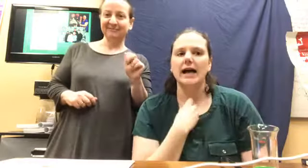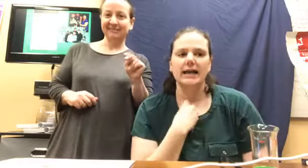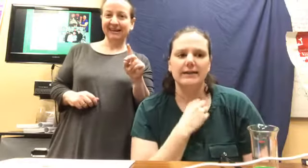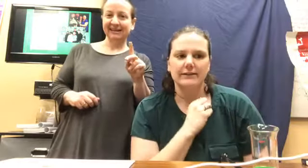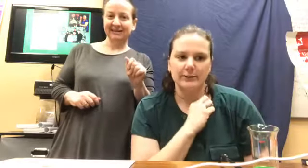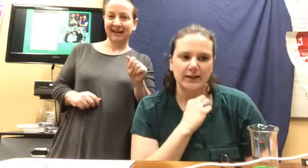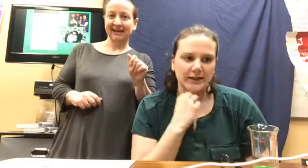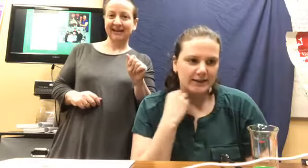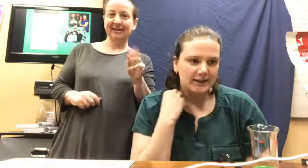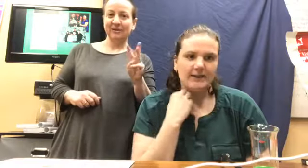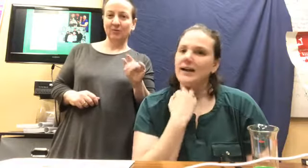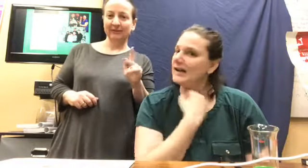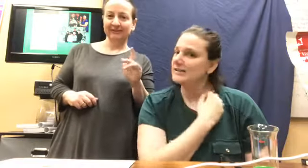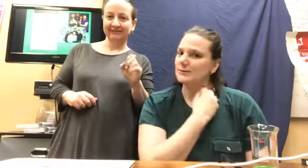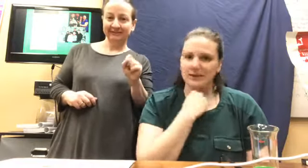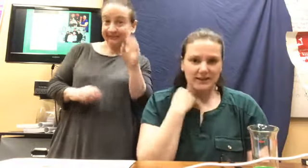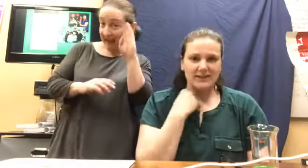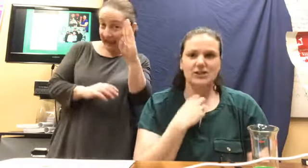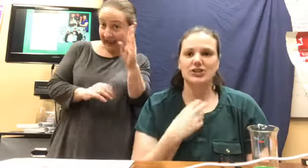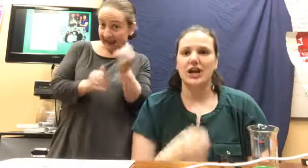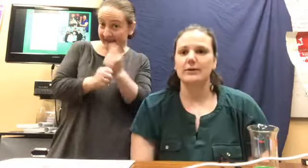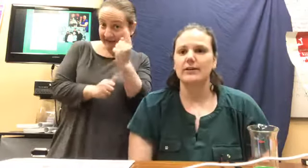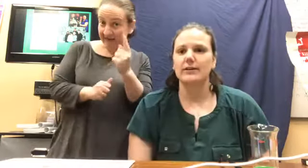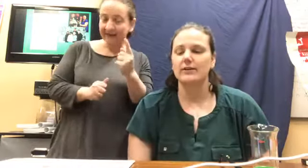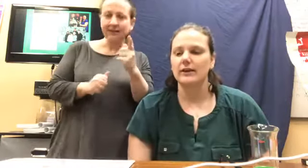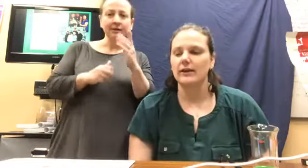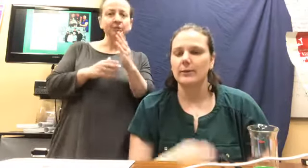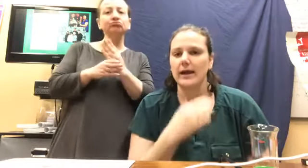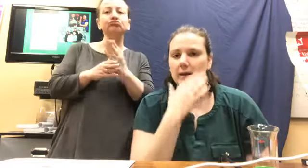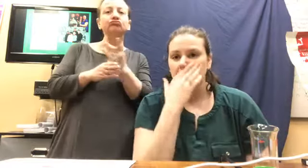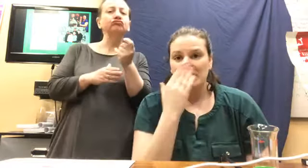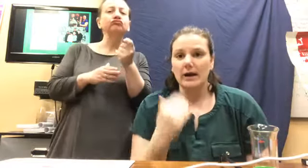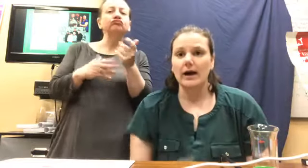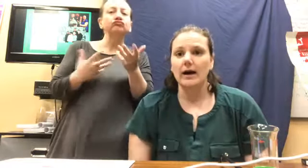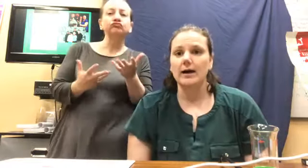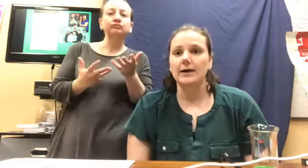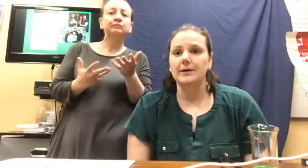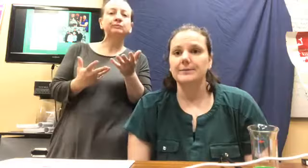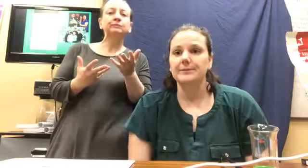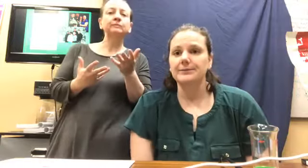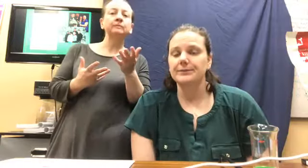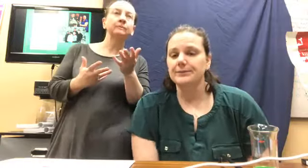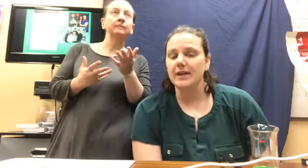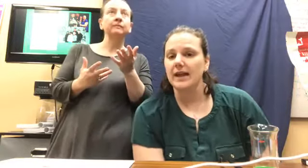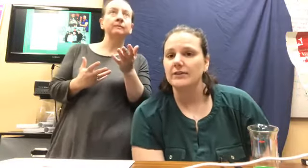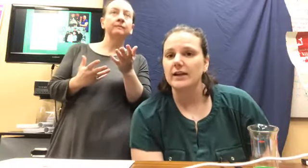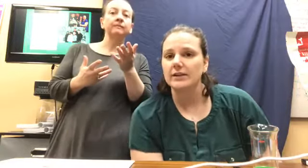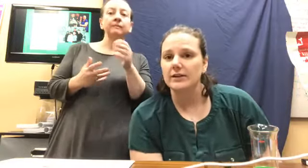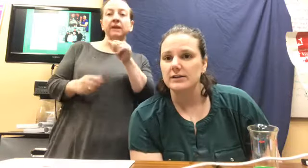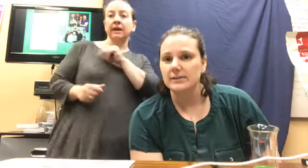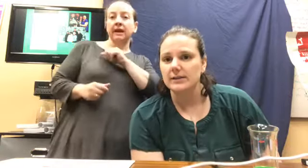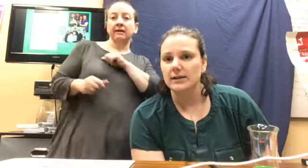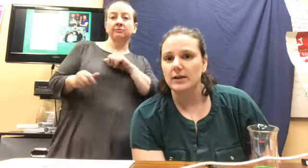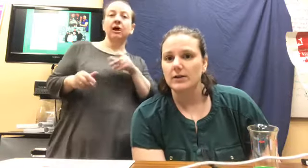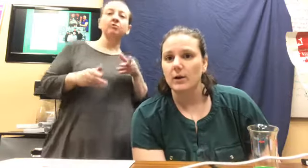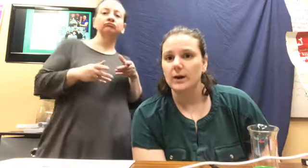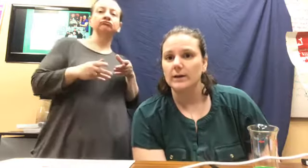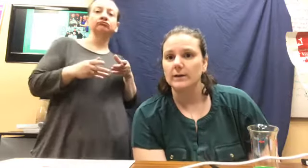Hi everyone. I just wanted to share with you a little bit. Um, Andrea introduced me to the oils